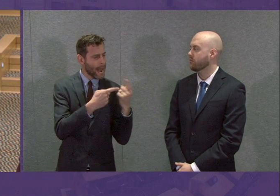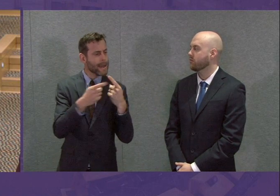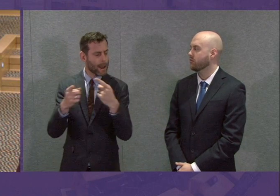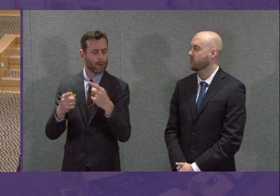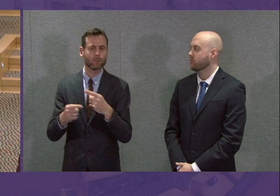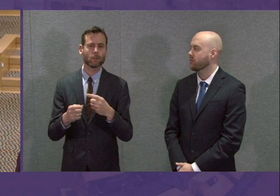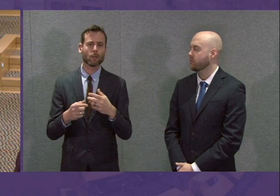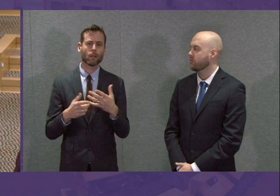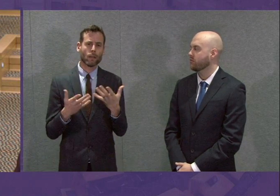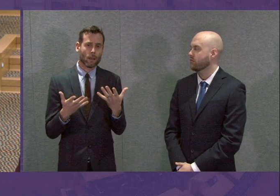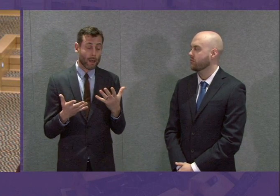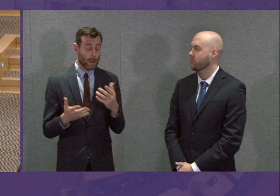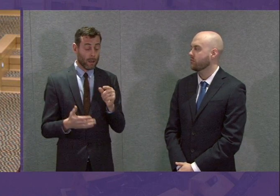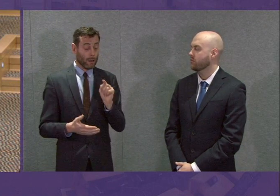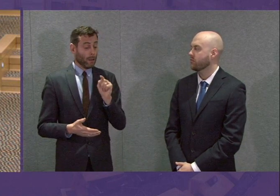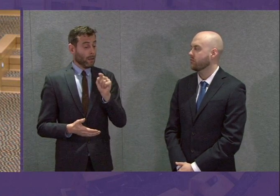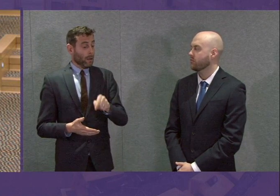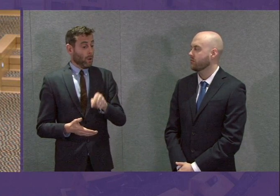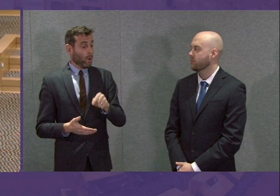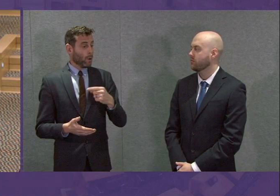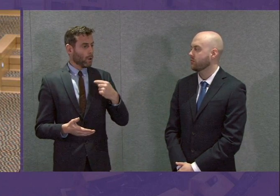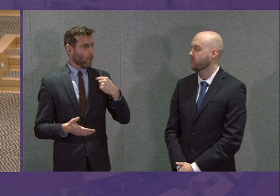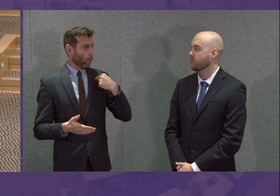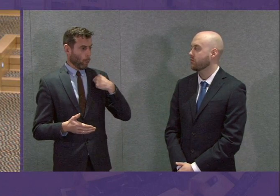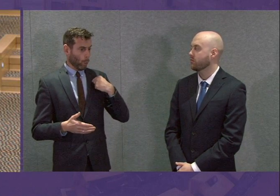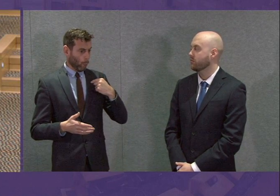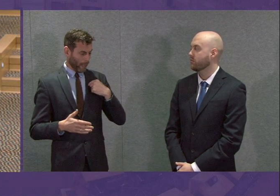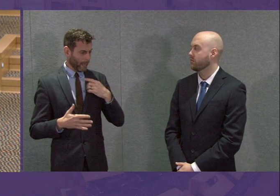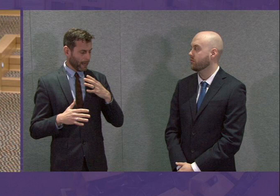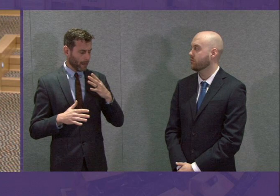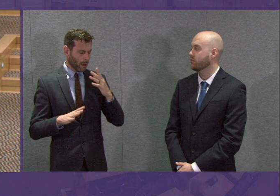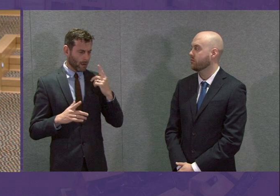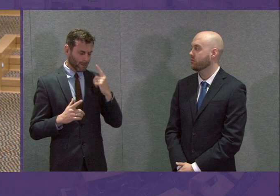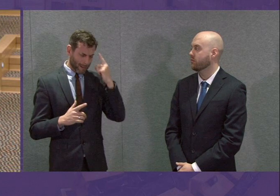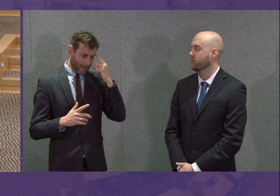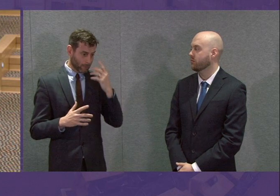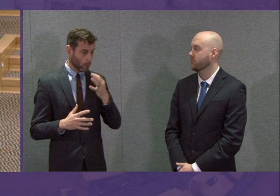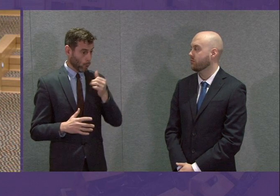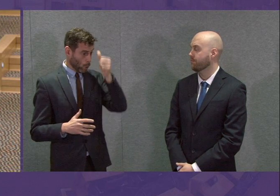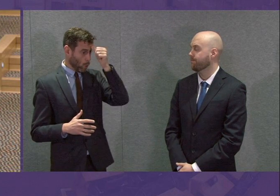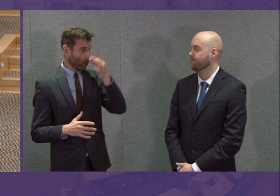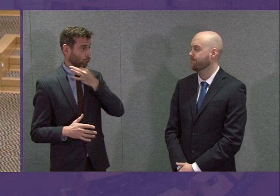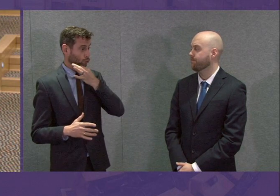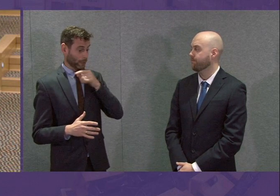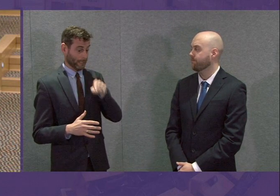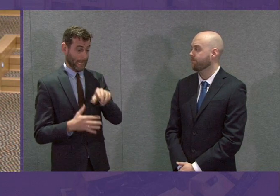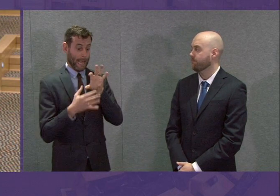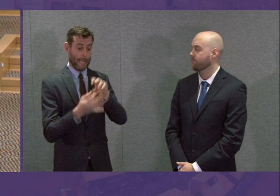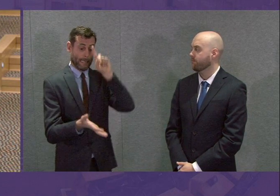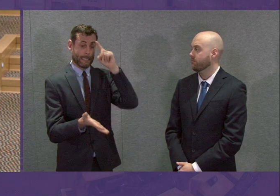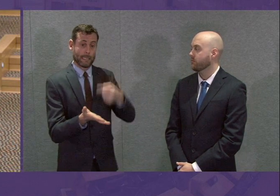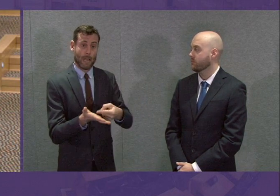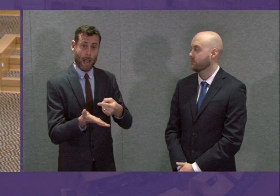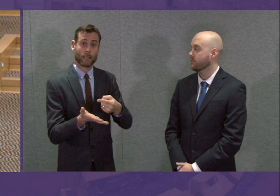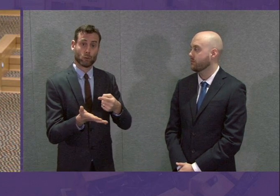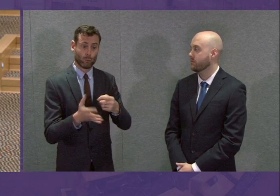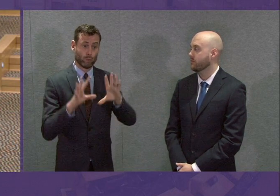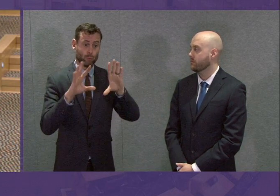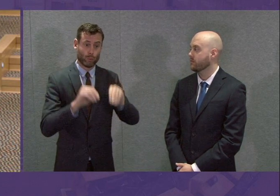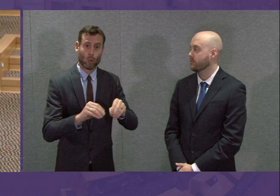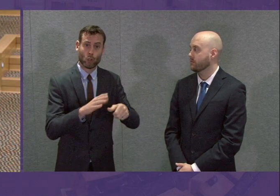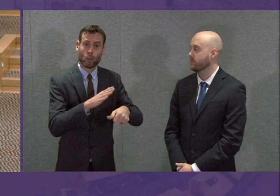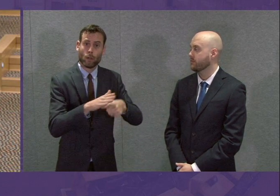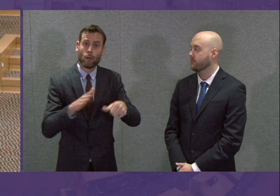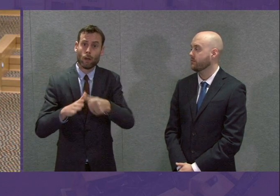a decision that we have not taken lightly. It is unavoidable and essential to allow our NHS and particularly our critical care